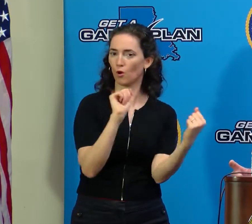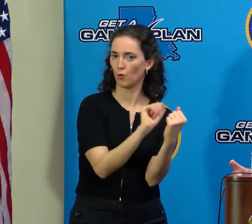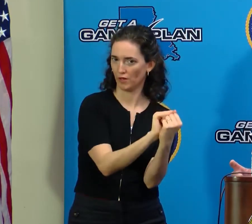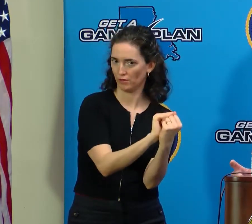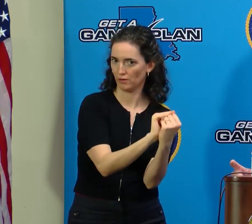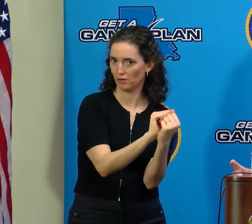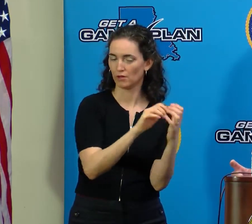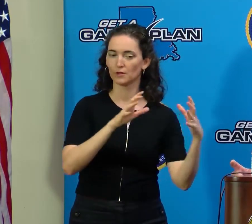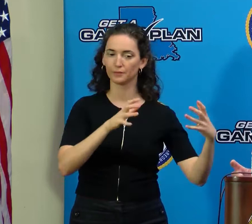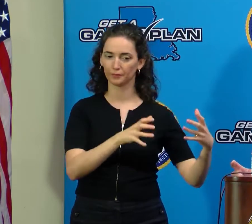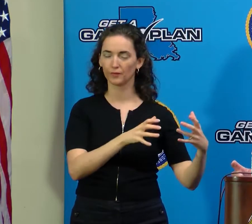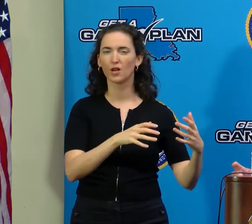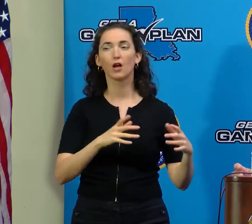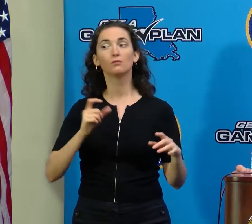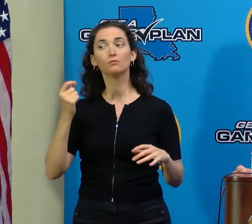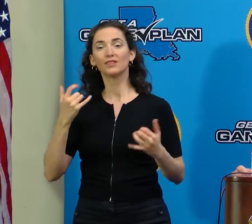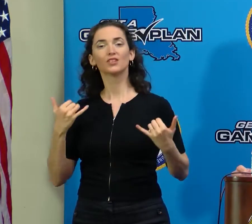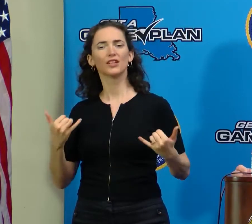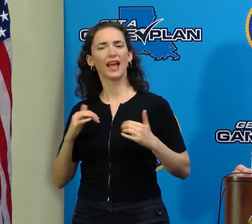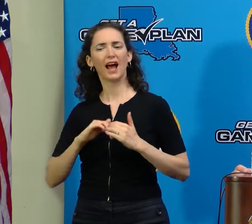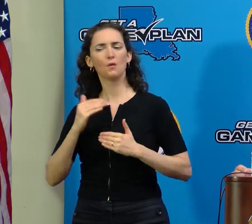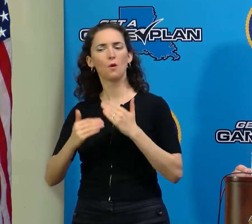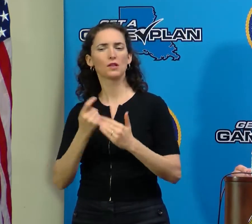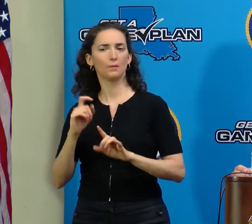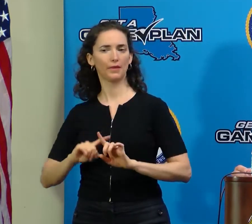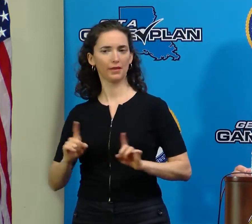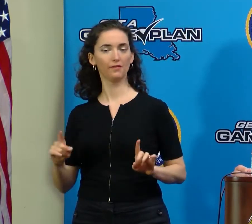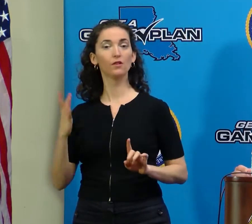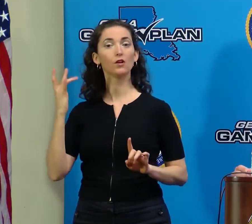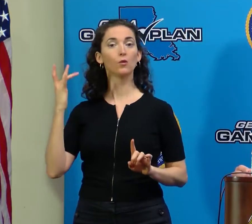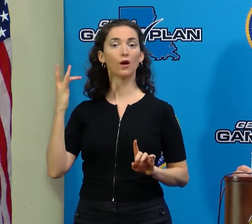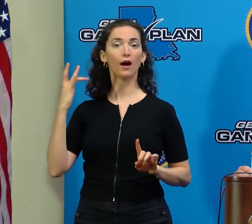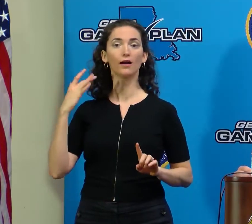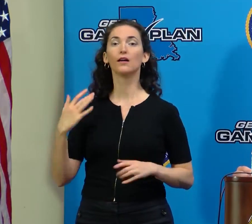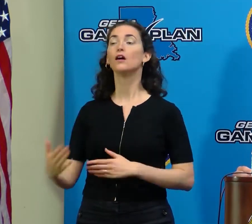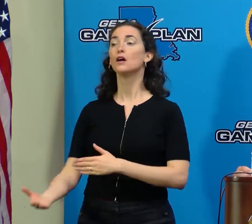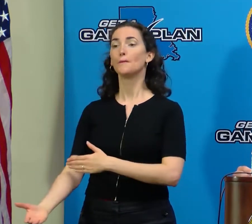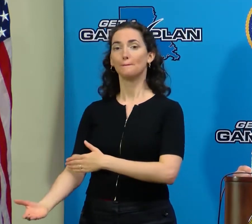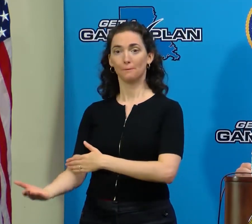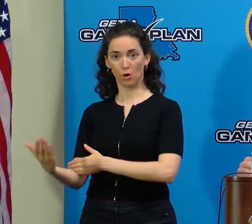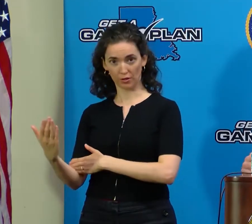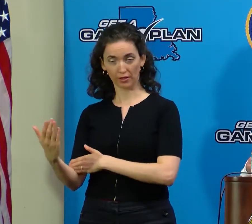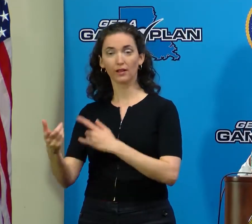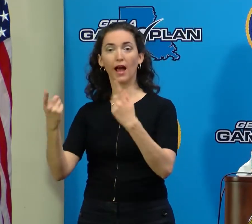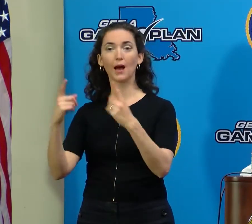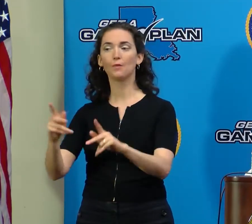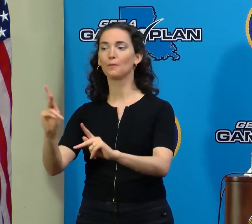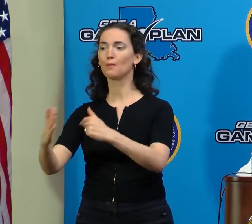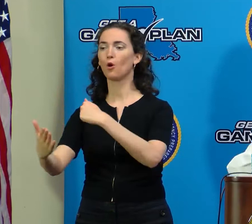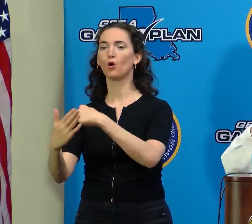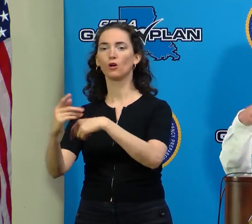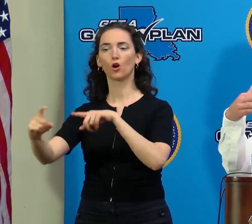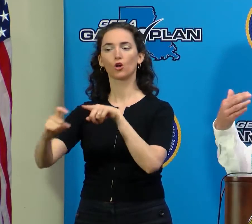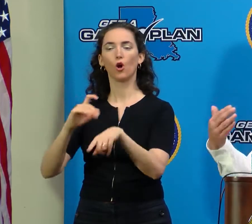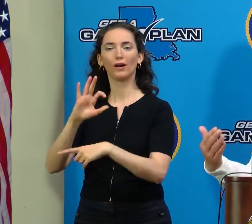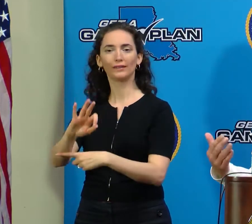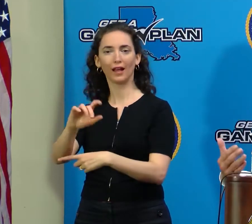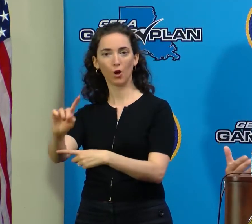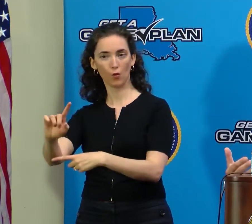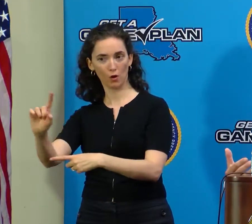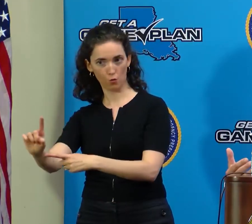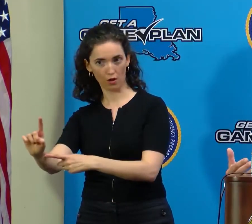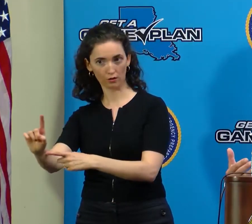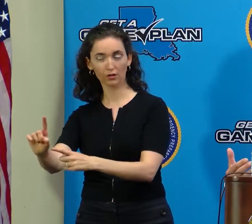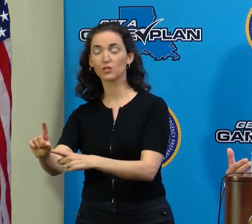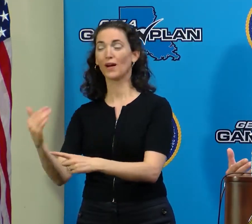little differently today because for the first part of the day they were responding to 911 calls and calls for help that had come